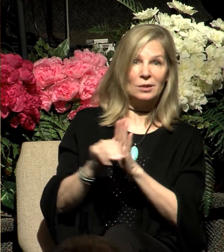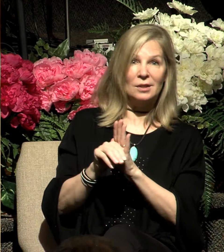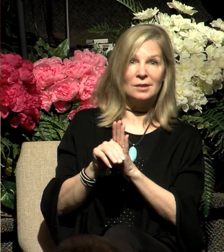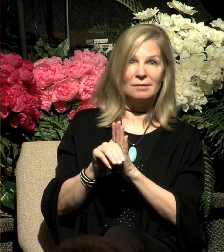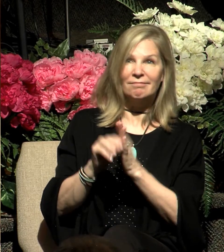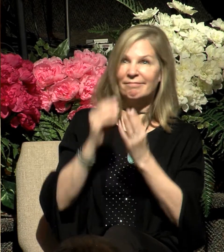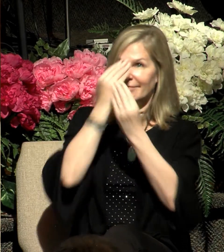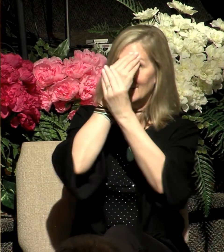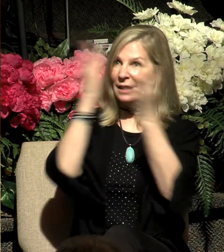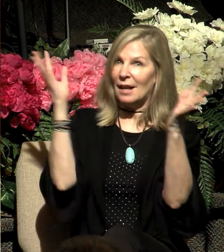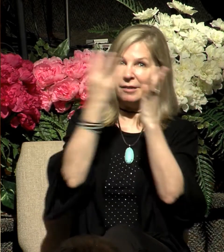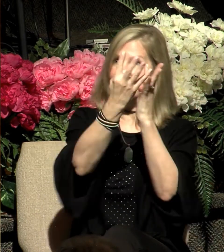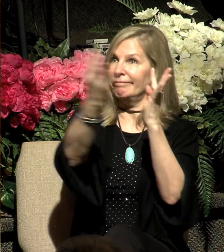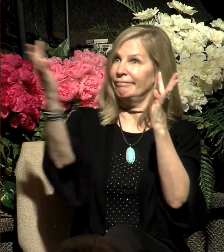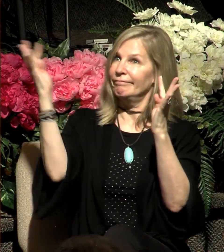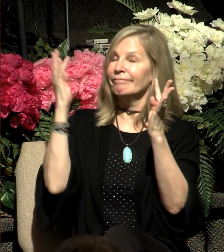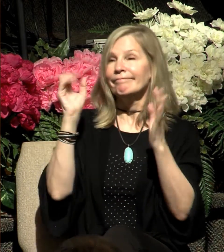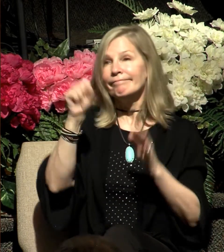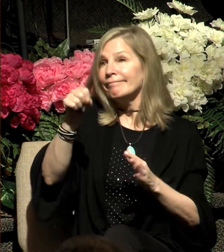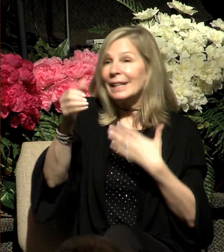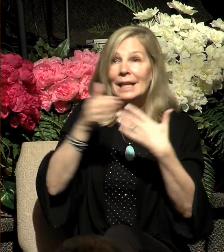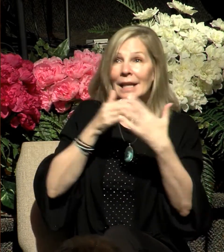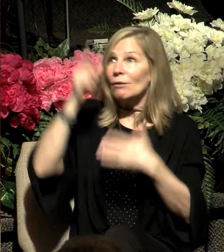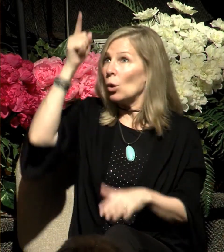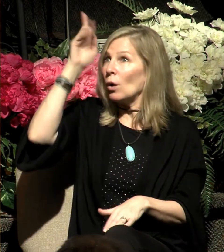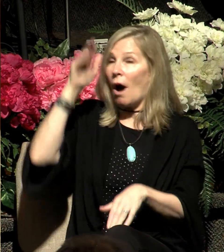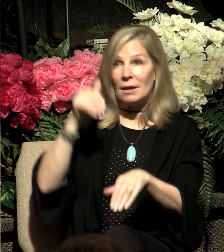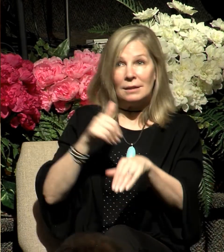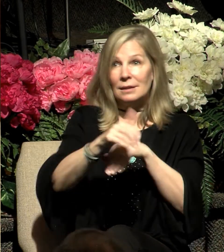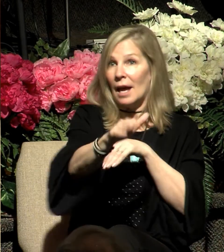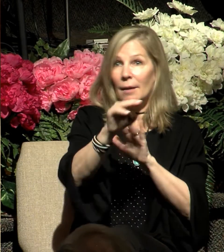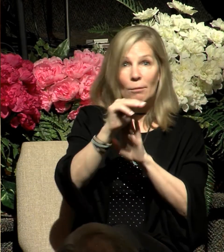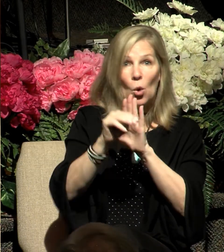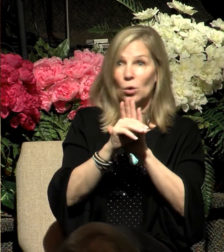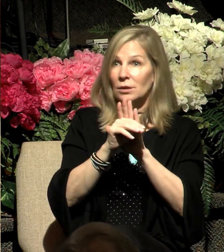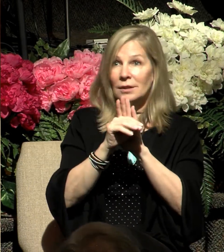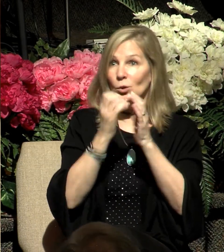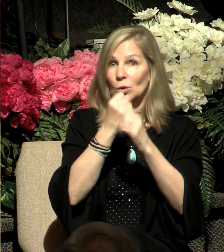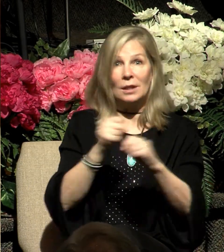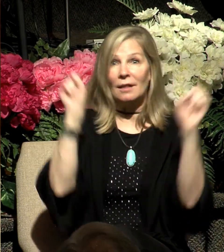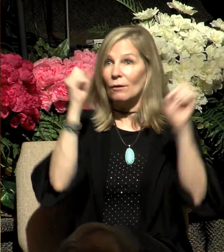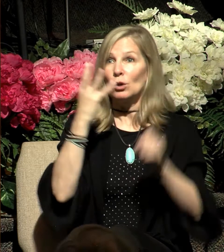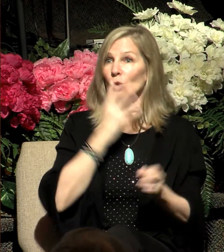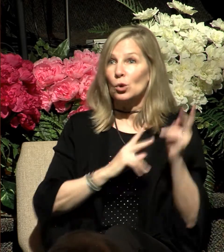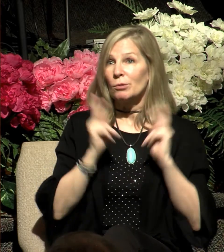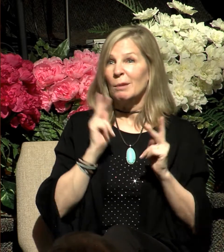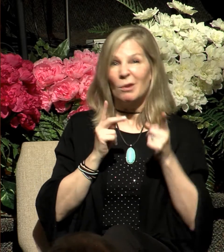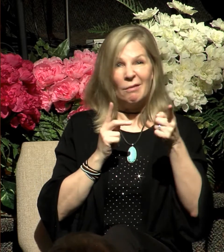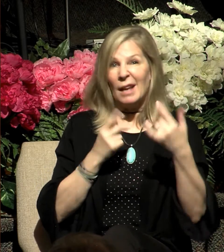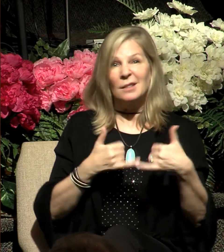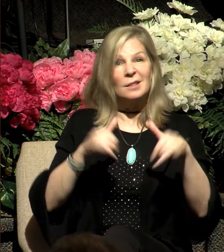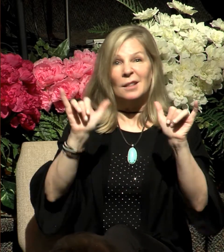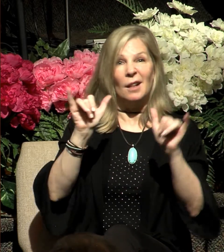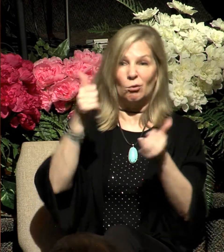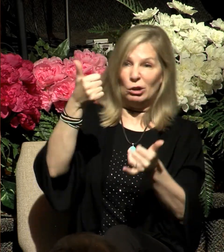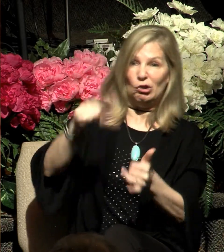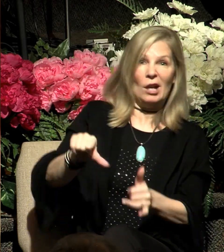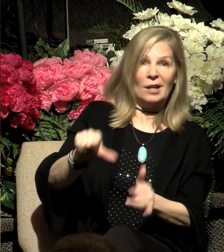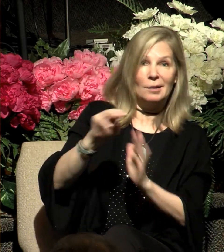spite of the fact that God sent Moses to deliver the Jewish people, they rejected him. This Moses